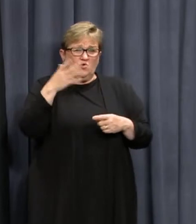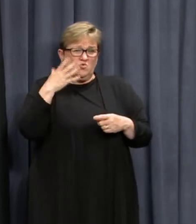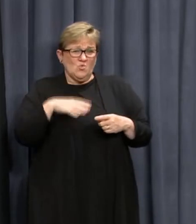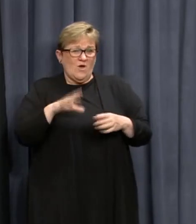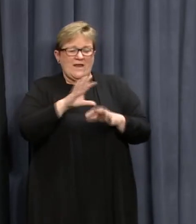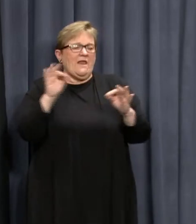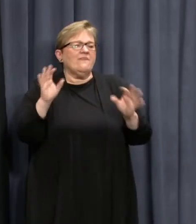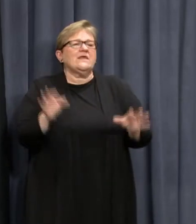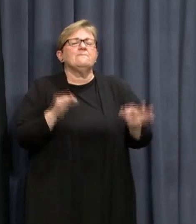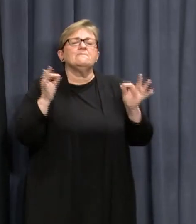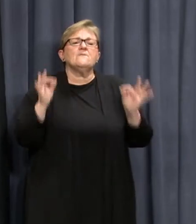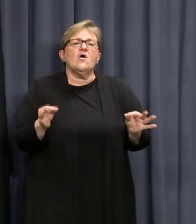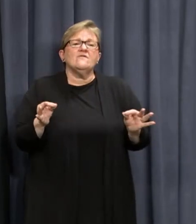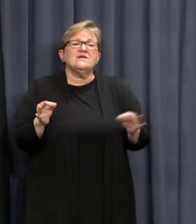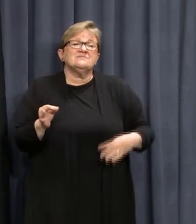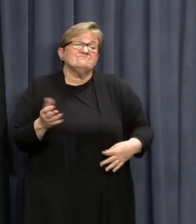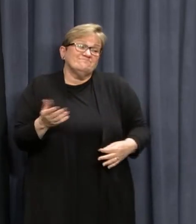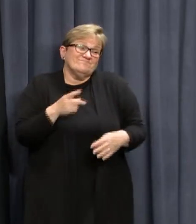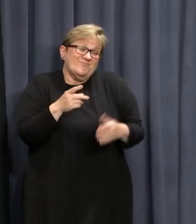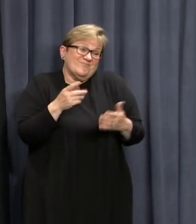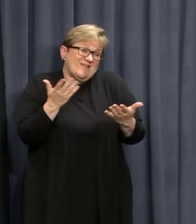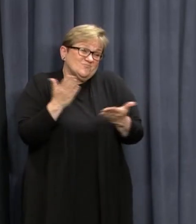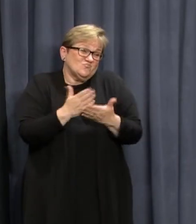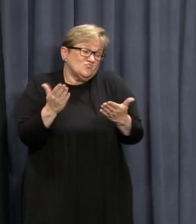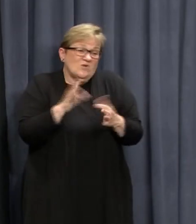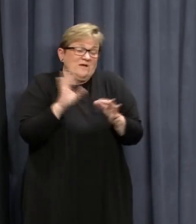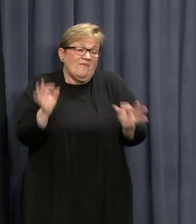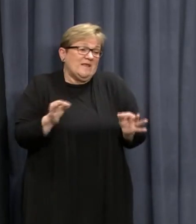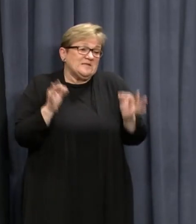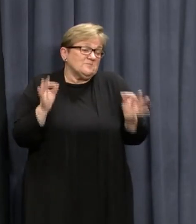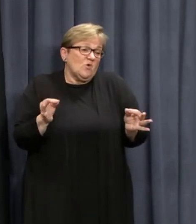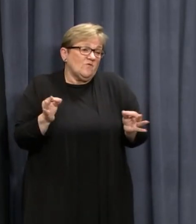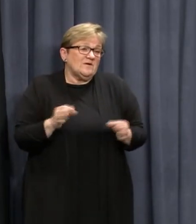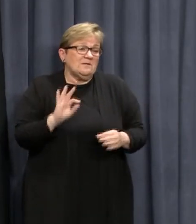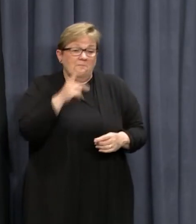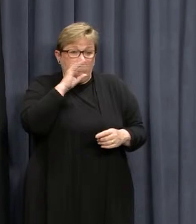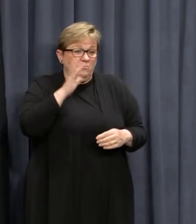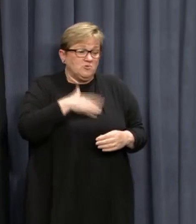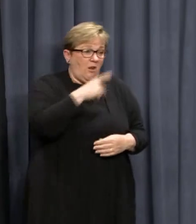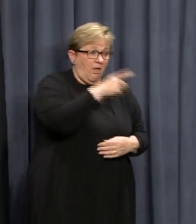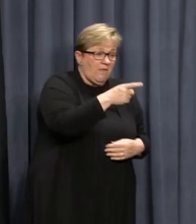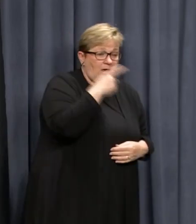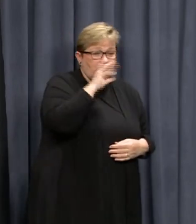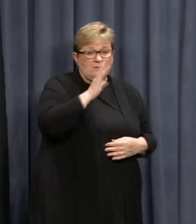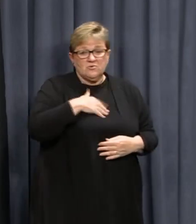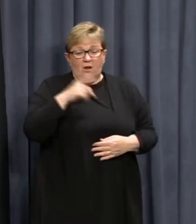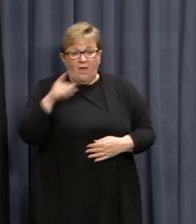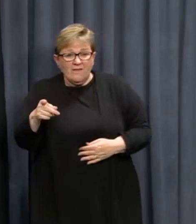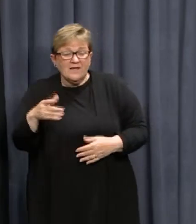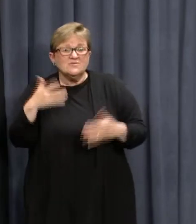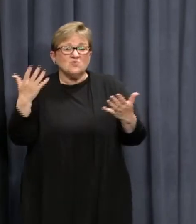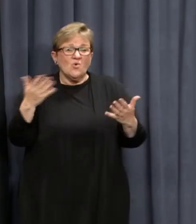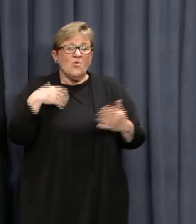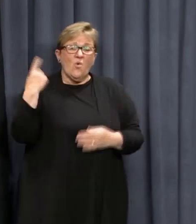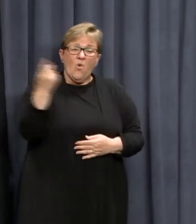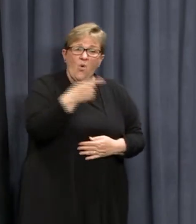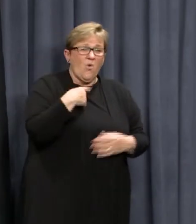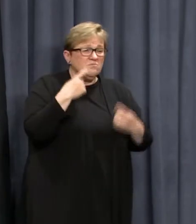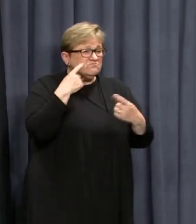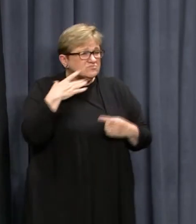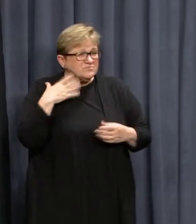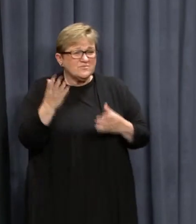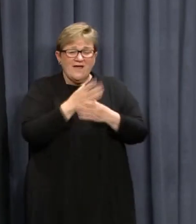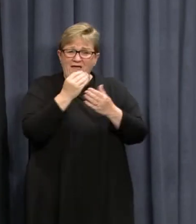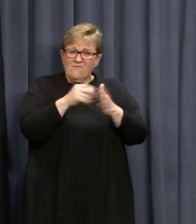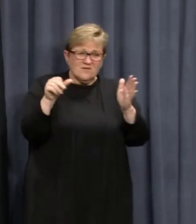put in place, nothing is perfect. That's what this shows. Nothing is perfect. As far as I can tell, all the precautions were in place,